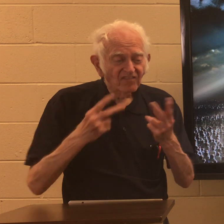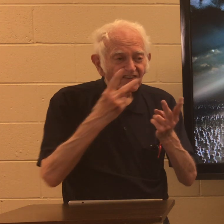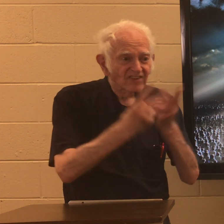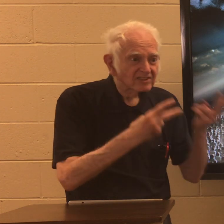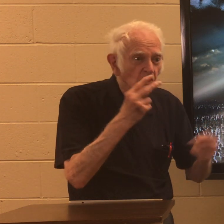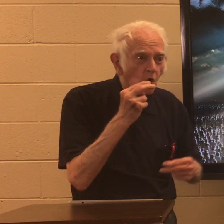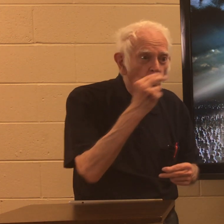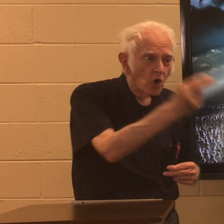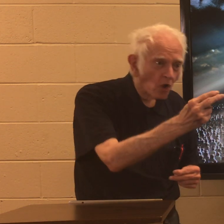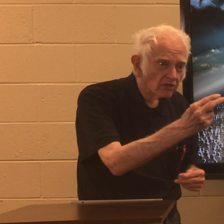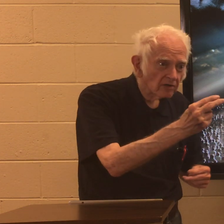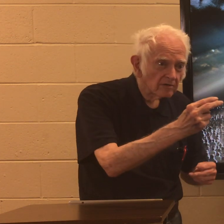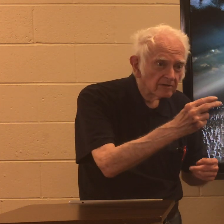And I visited the north.